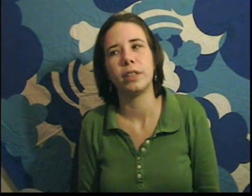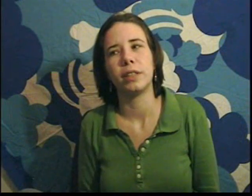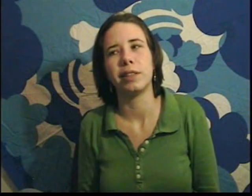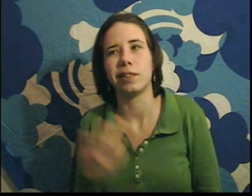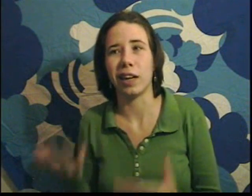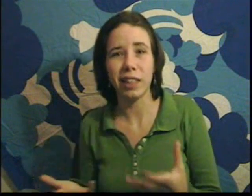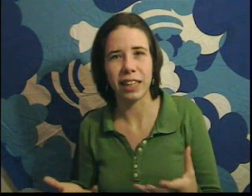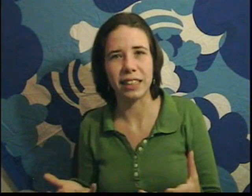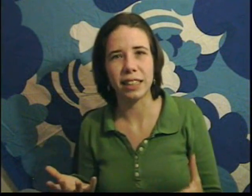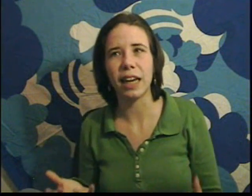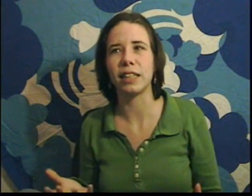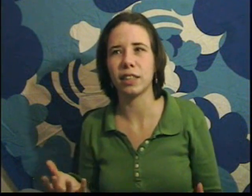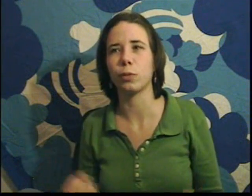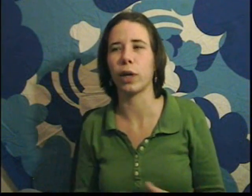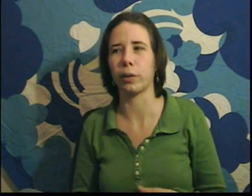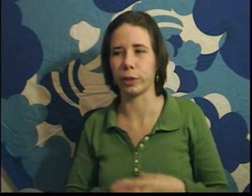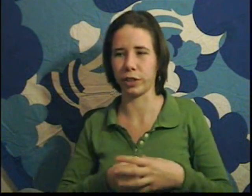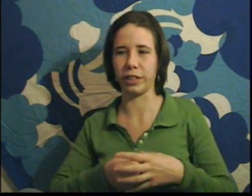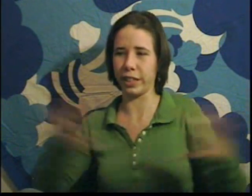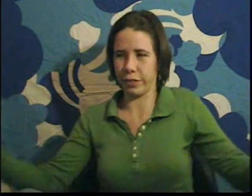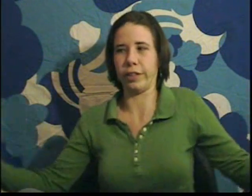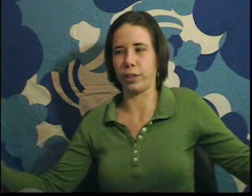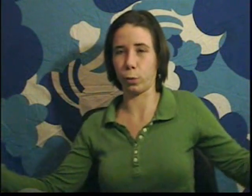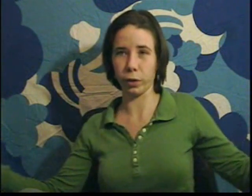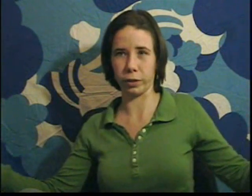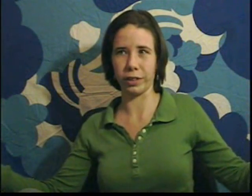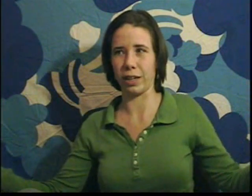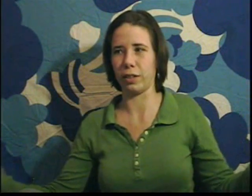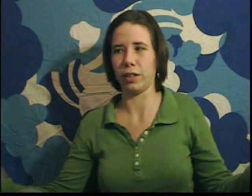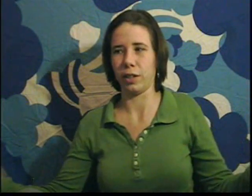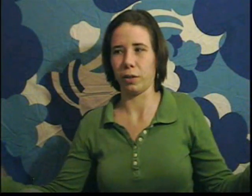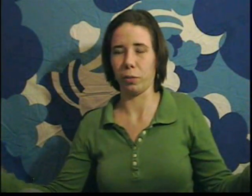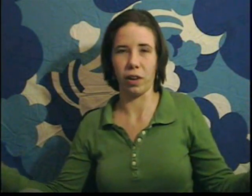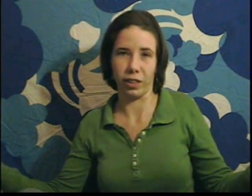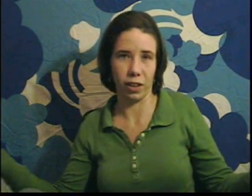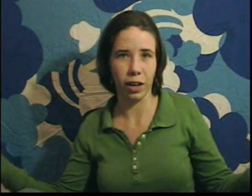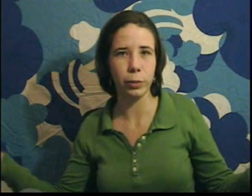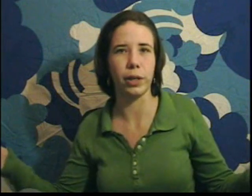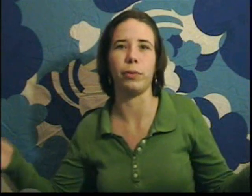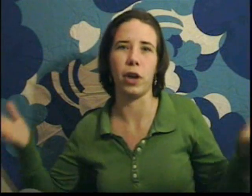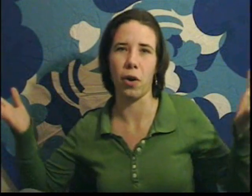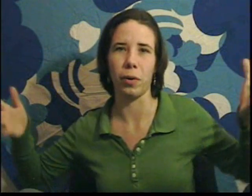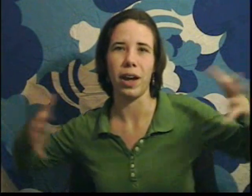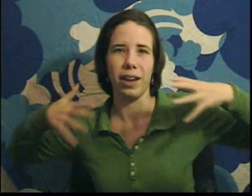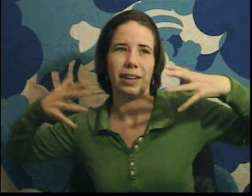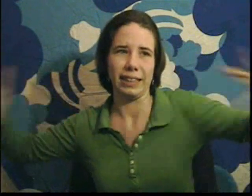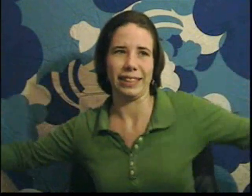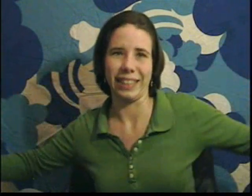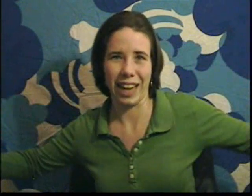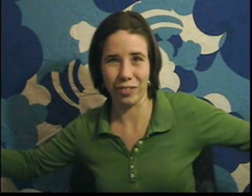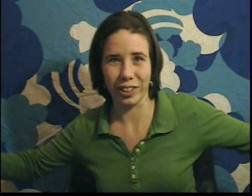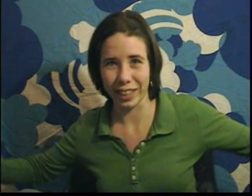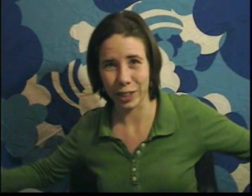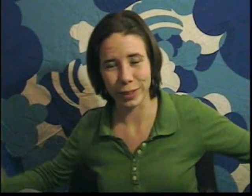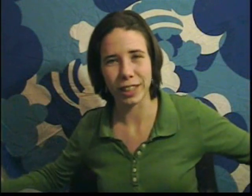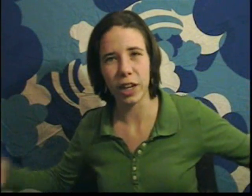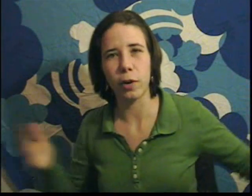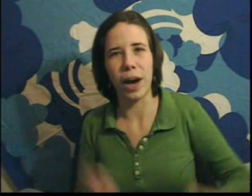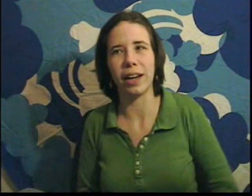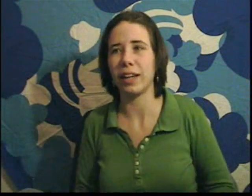unlike in science, where we're just given this world and we're not God, we don't know everything that there is to know about